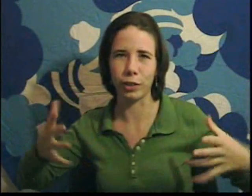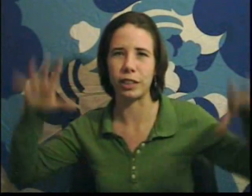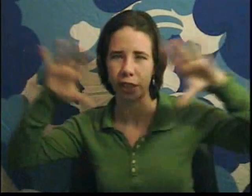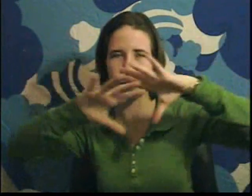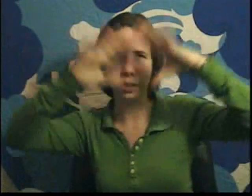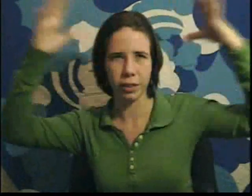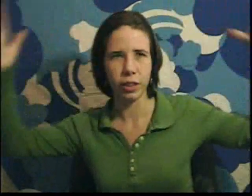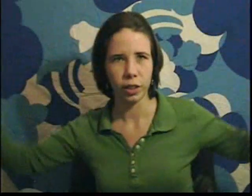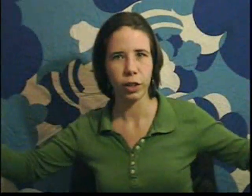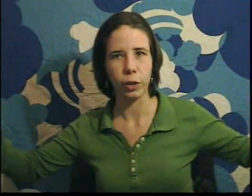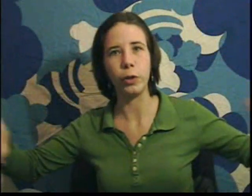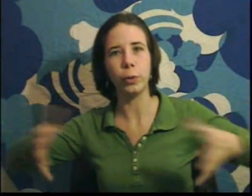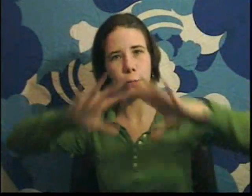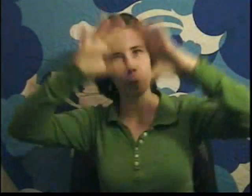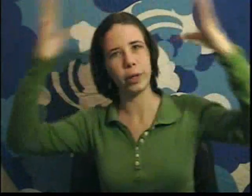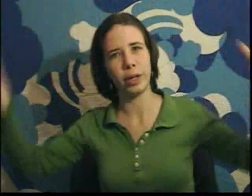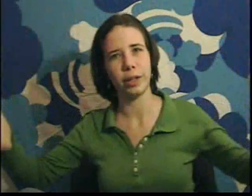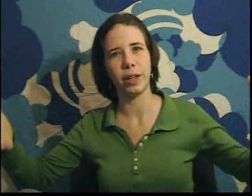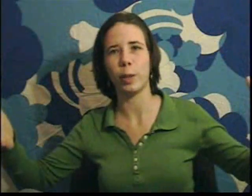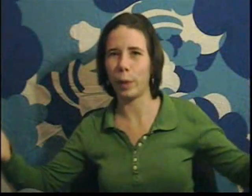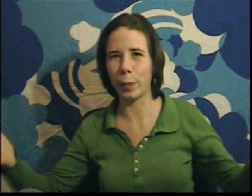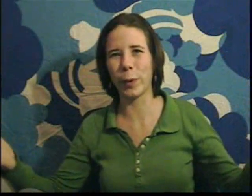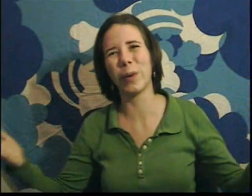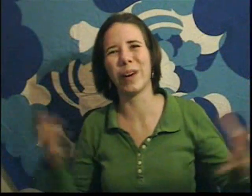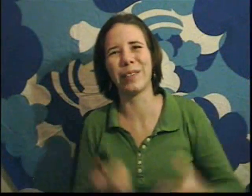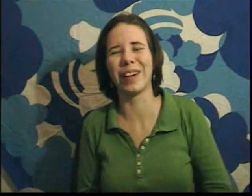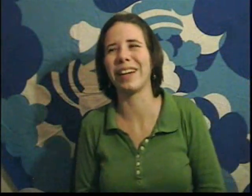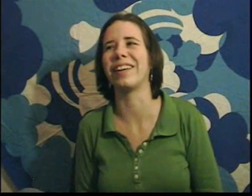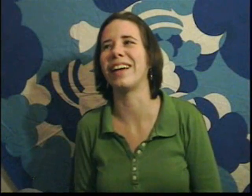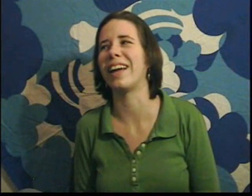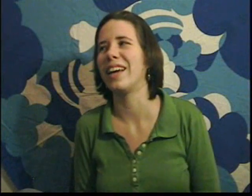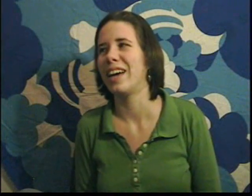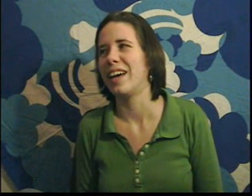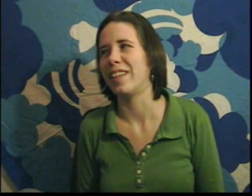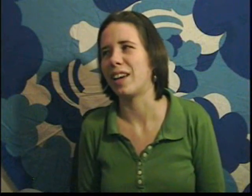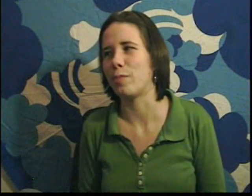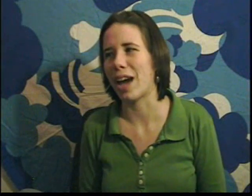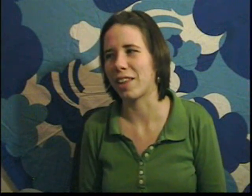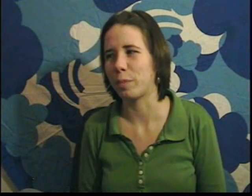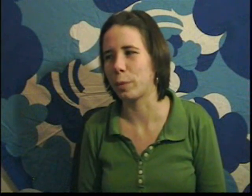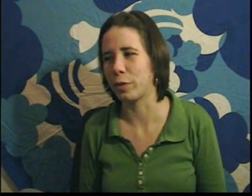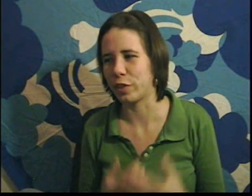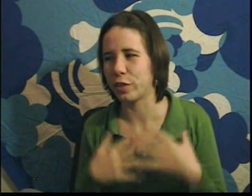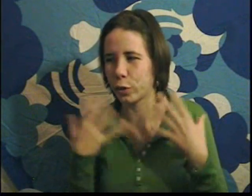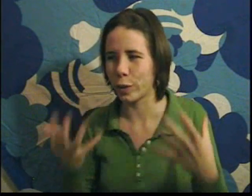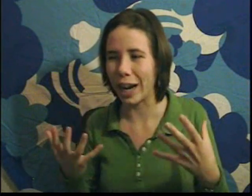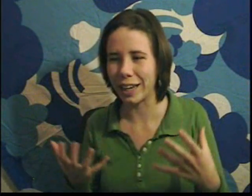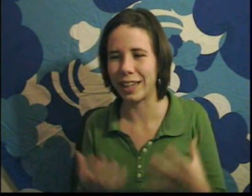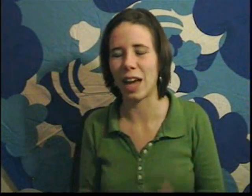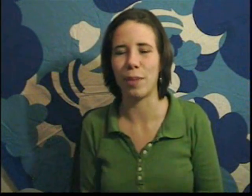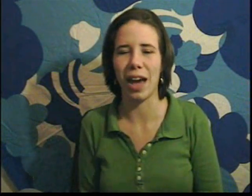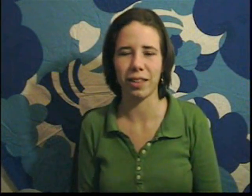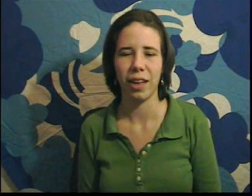personally, but you, the people who are working on that math, people who have created that math,